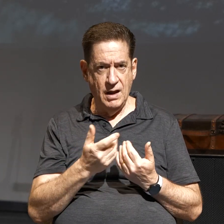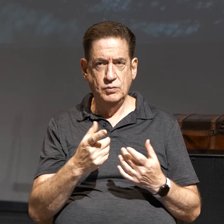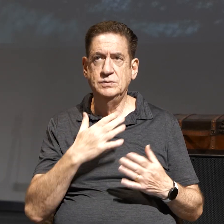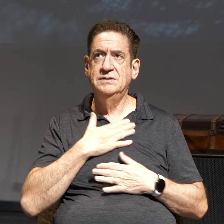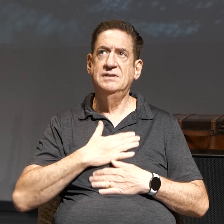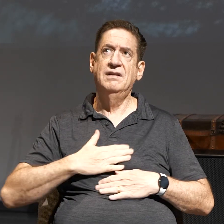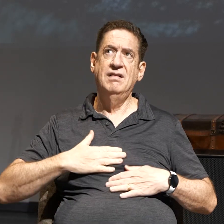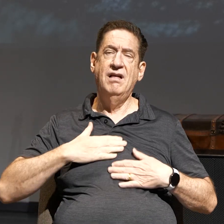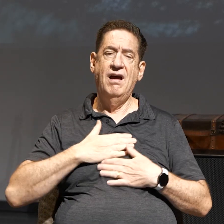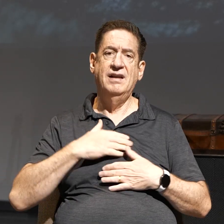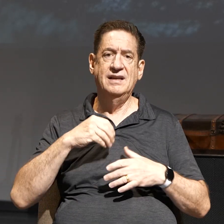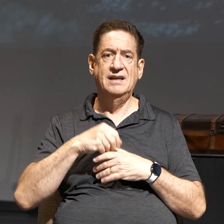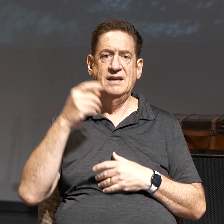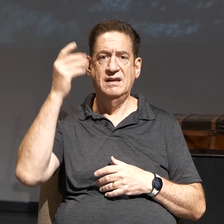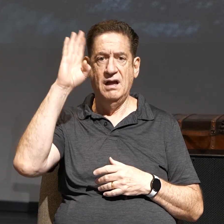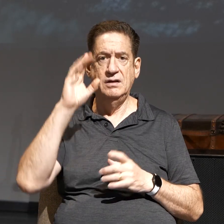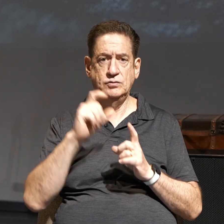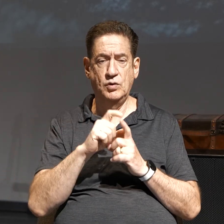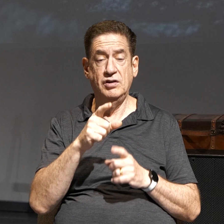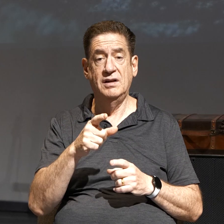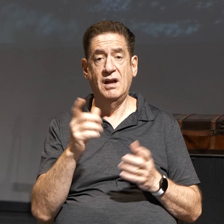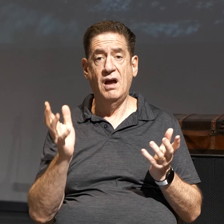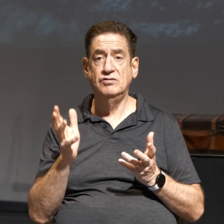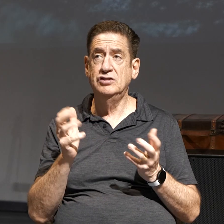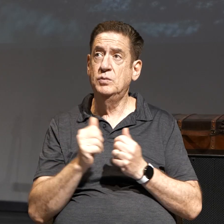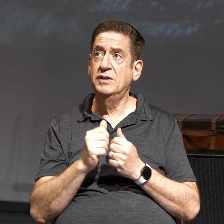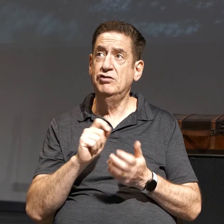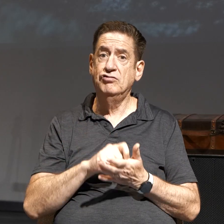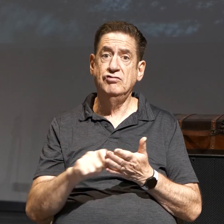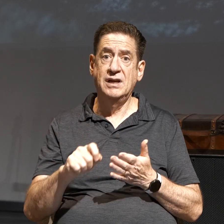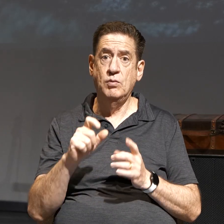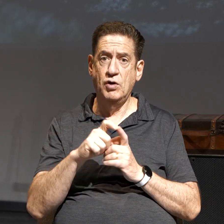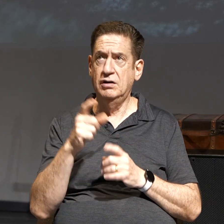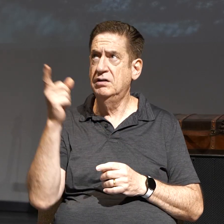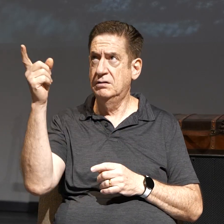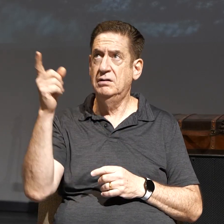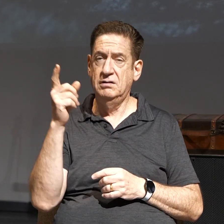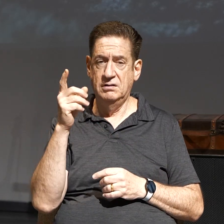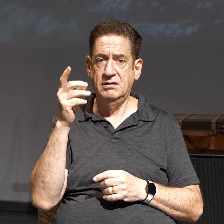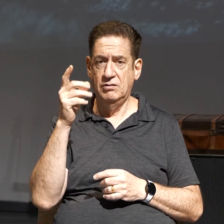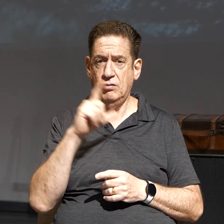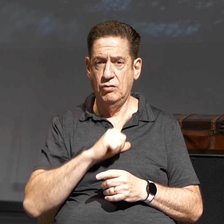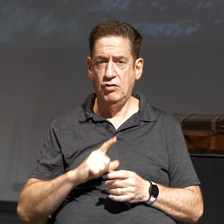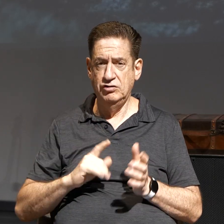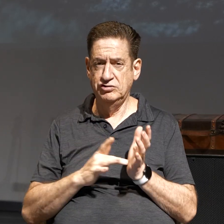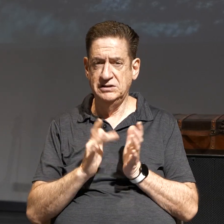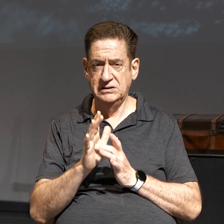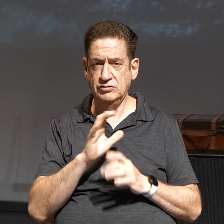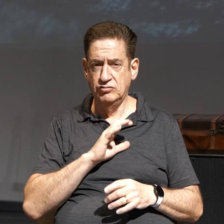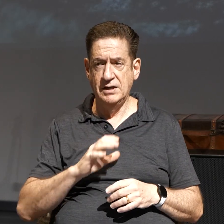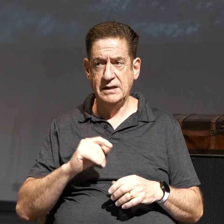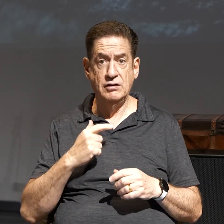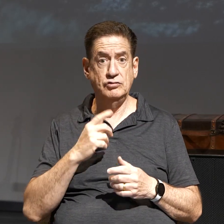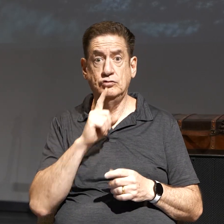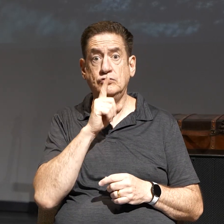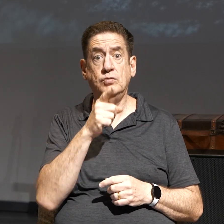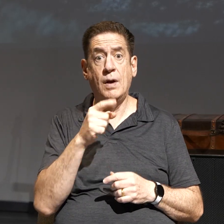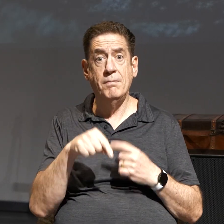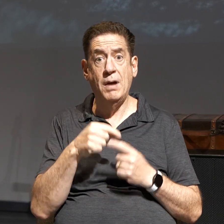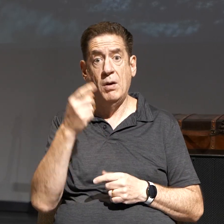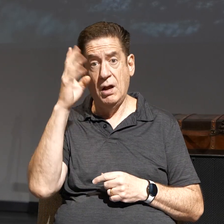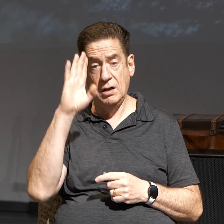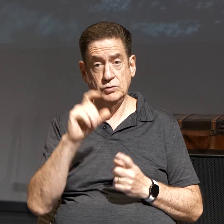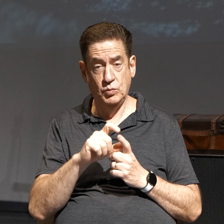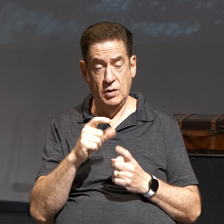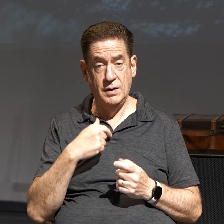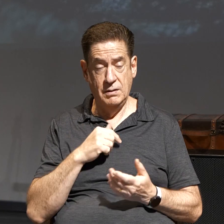Turn God's written Word into conversation with the living Word, the Lord Jesus Christ. And here's how I approach God's Word. This is what's true about God's Word. Every